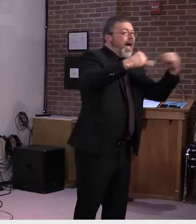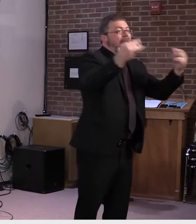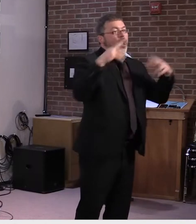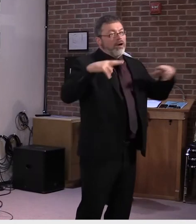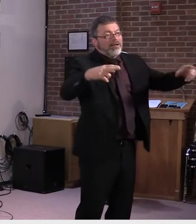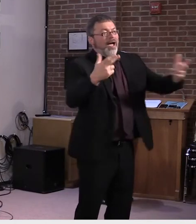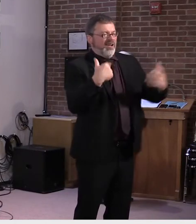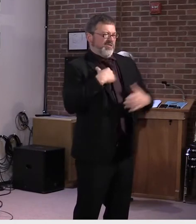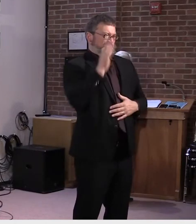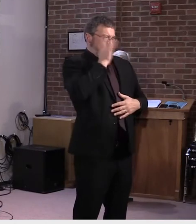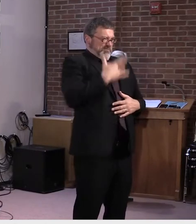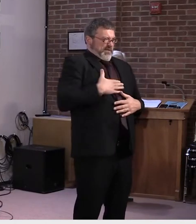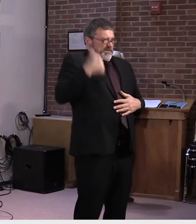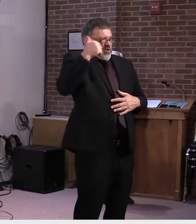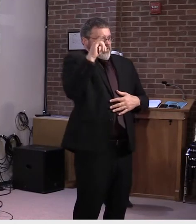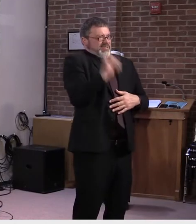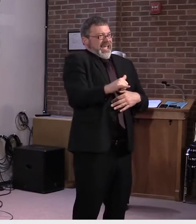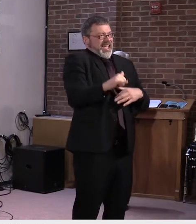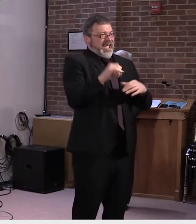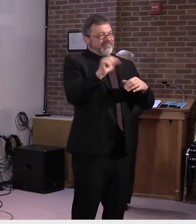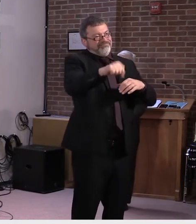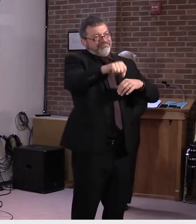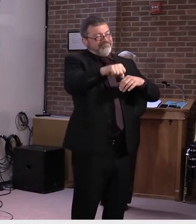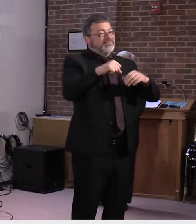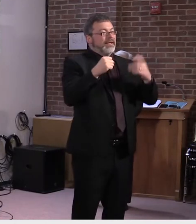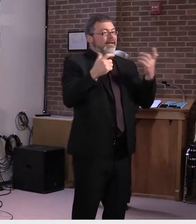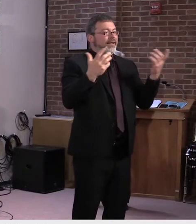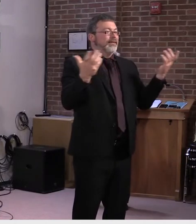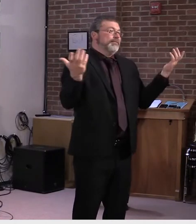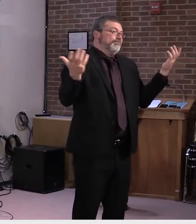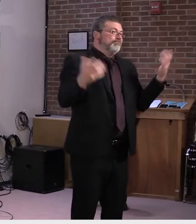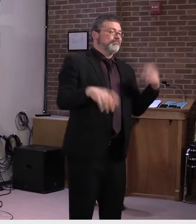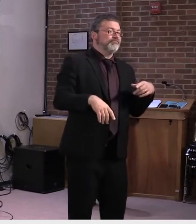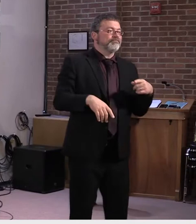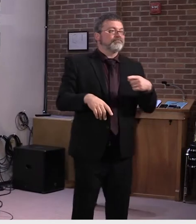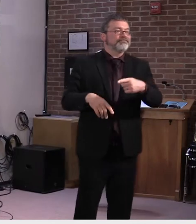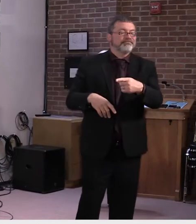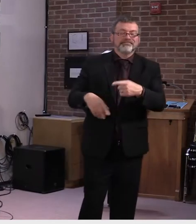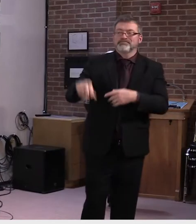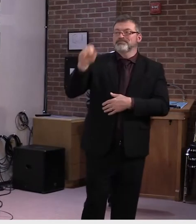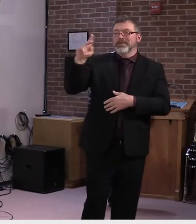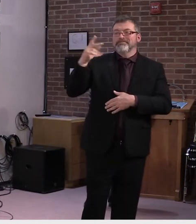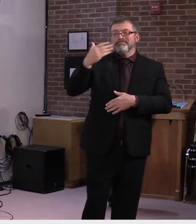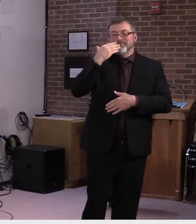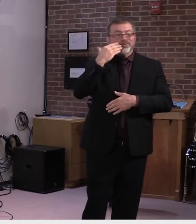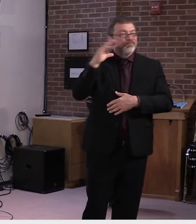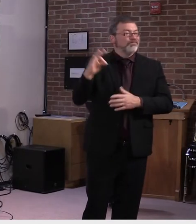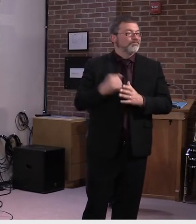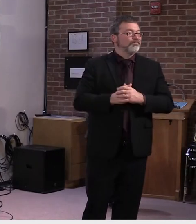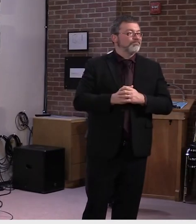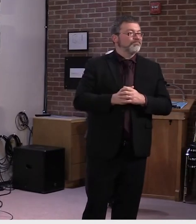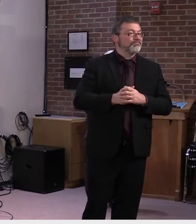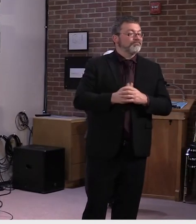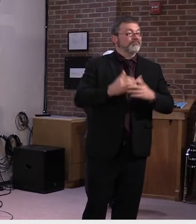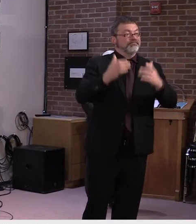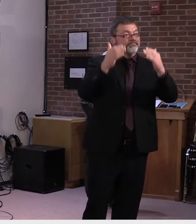Exactly. Thank you. Okay. Thank you very much. Joseph Gresser, Barton Chronicle.